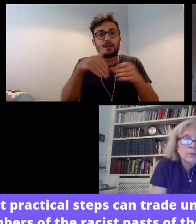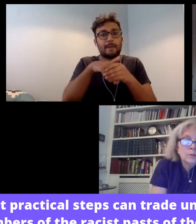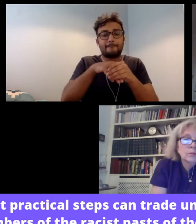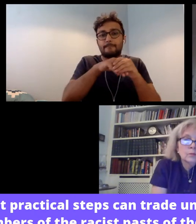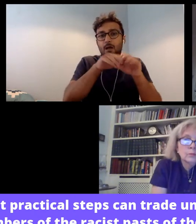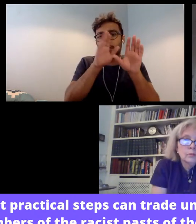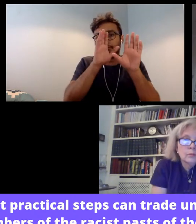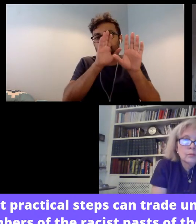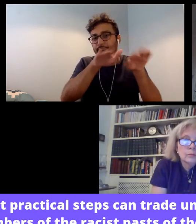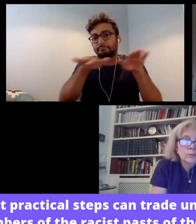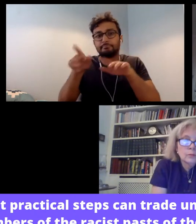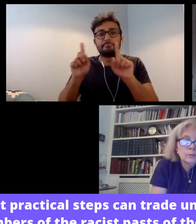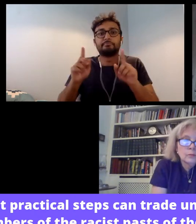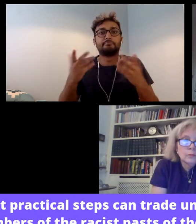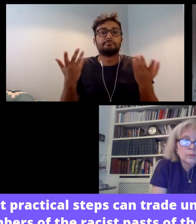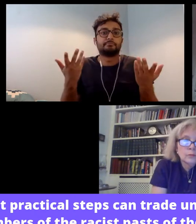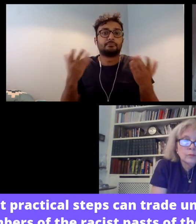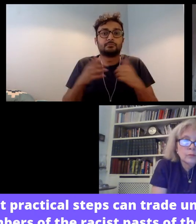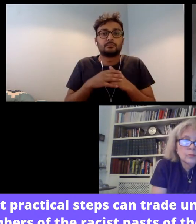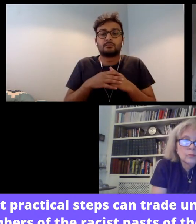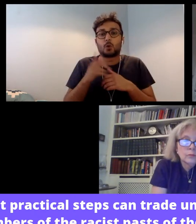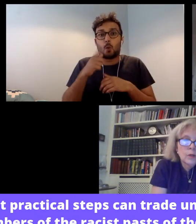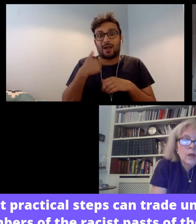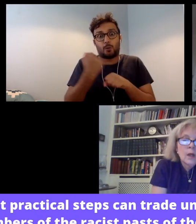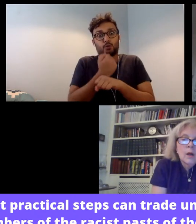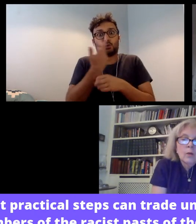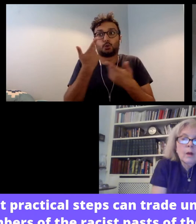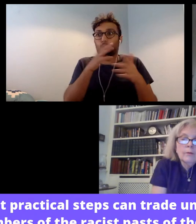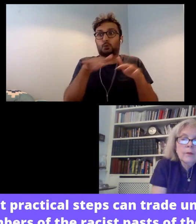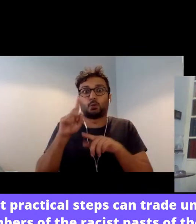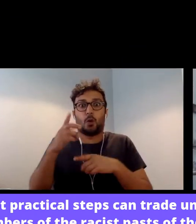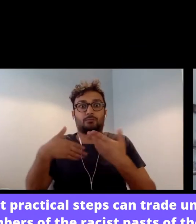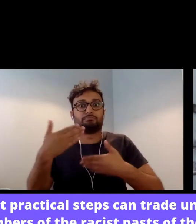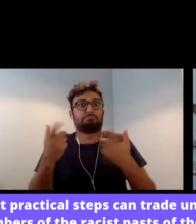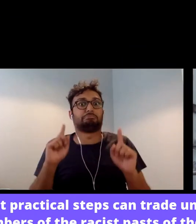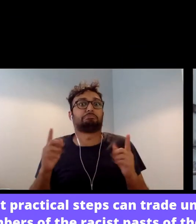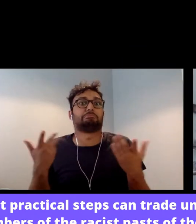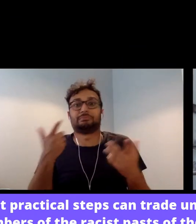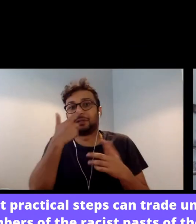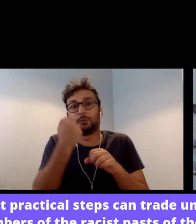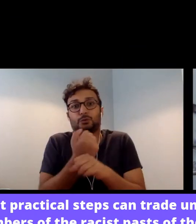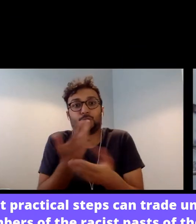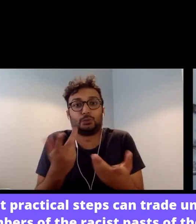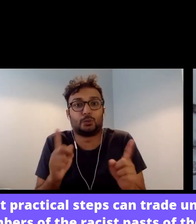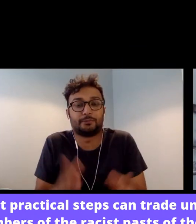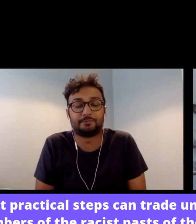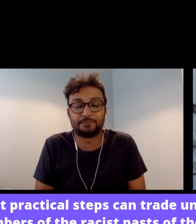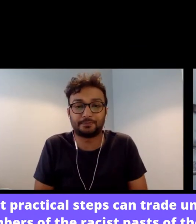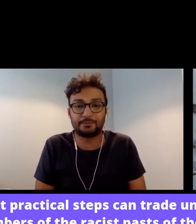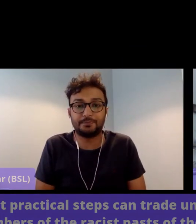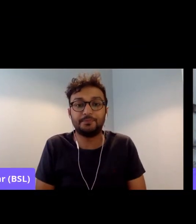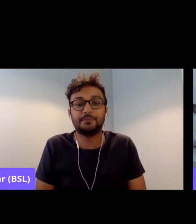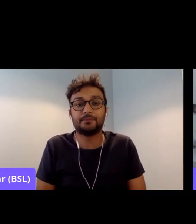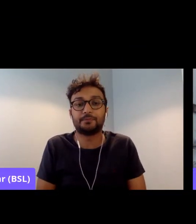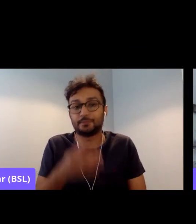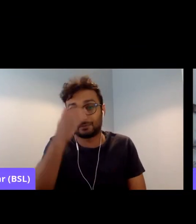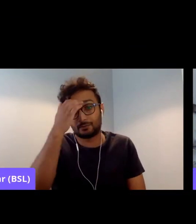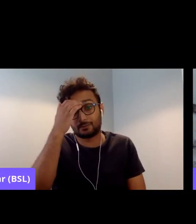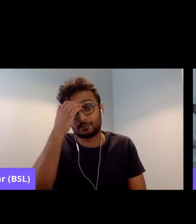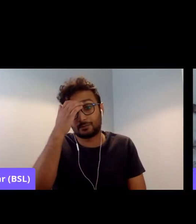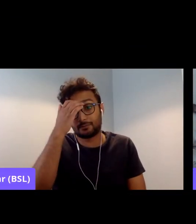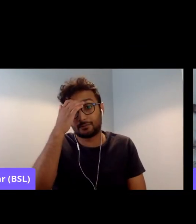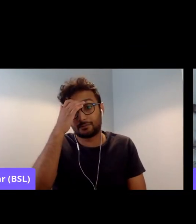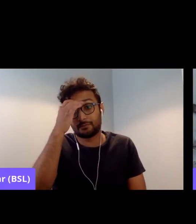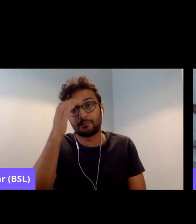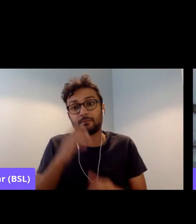you know, in terms of practical stuff, what can we do? Well, first of all, thank you for that. First of all, I think